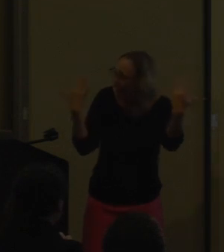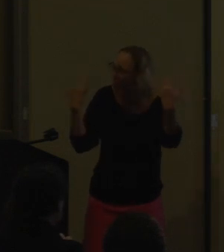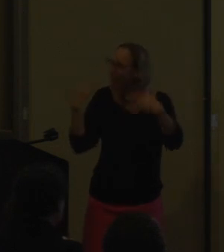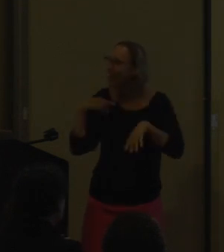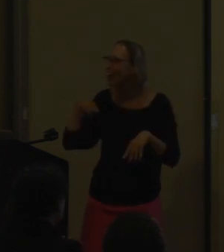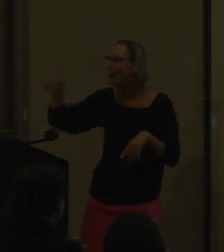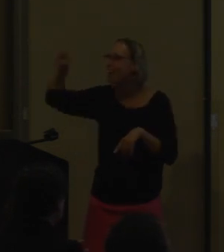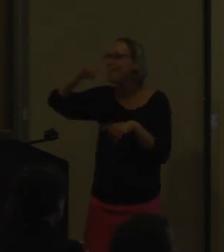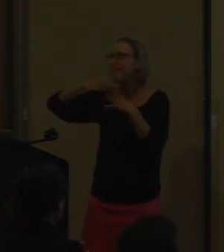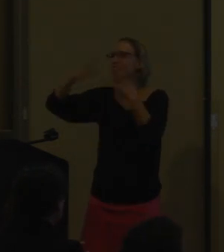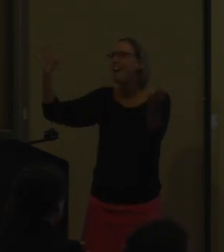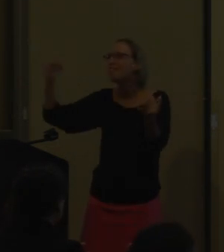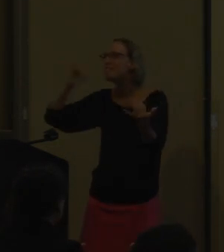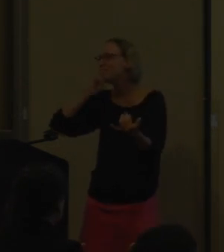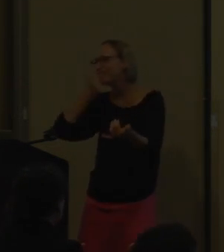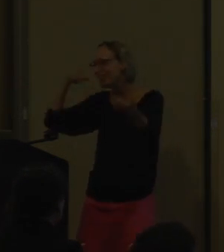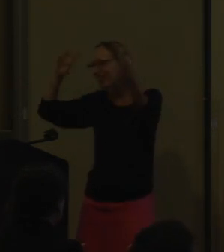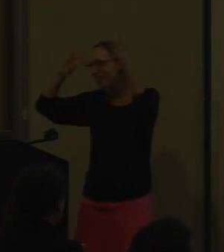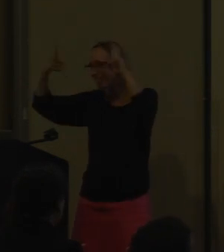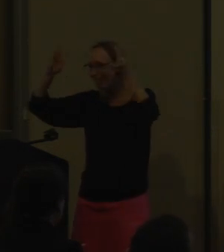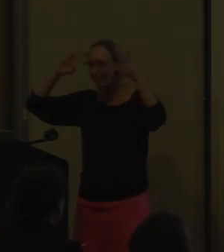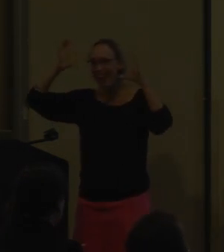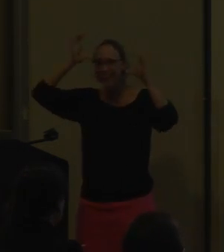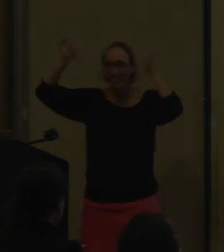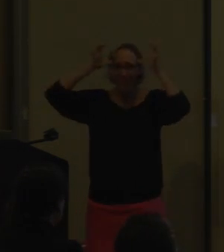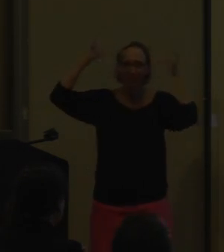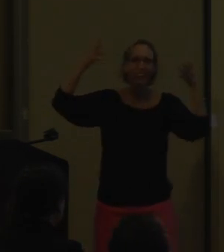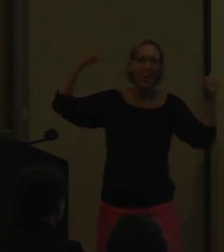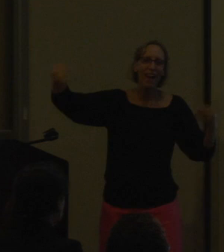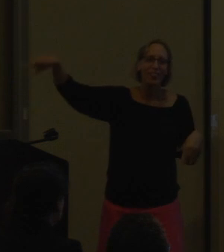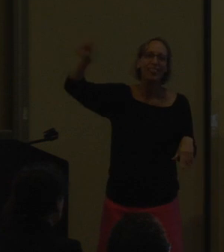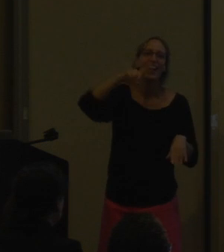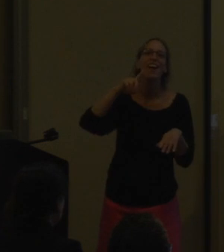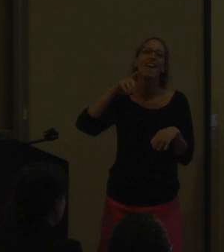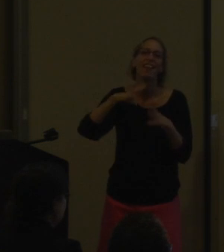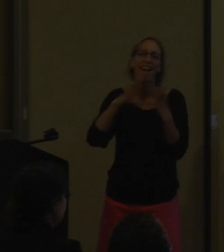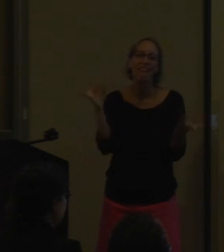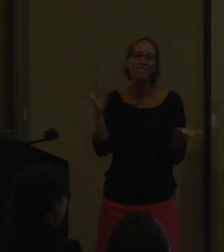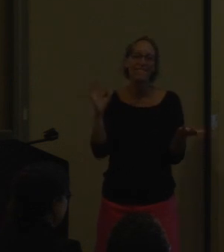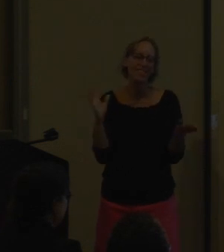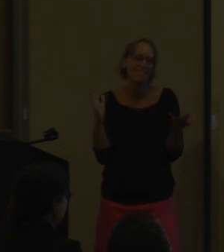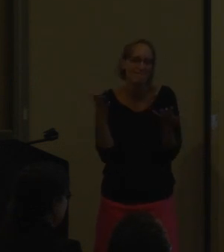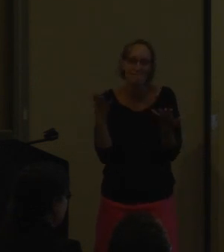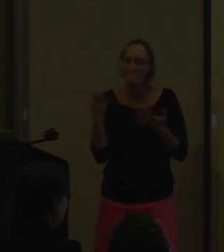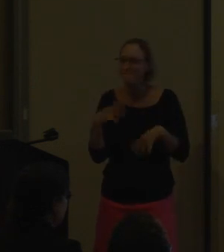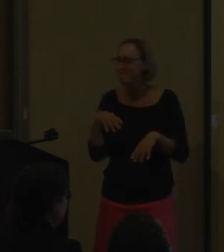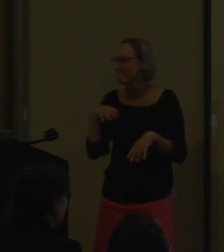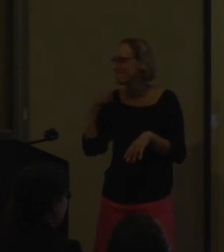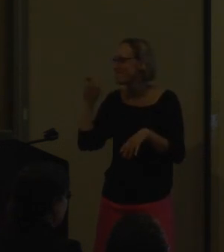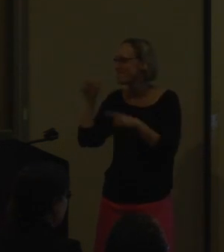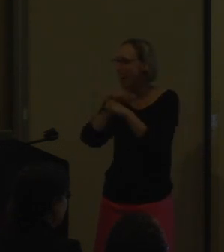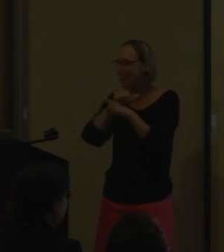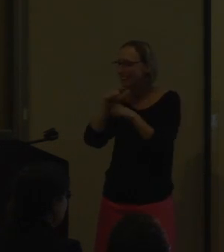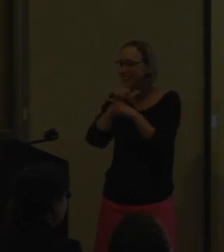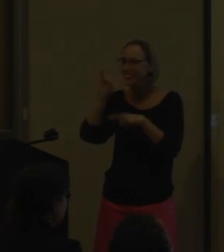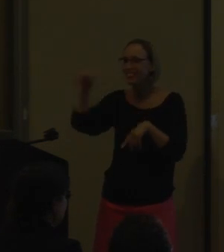You know, these children can't wait. They're going to end up misunderstanding things and there's going to be a lot of miscommunication in life.